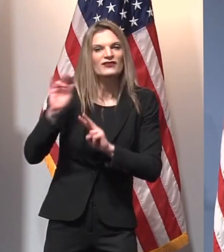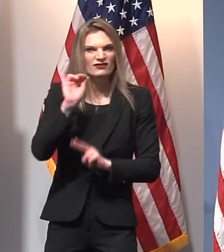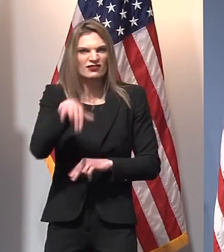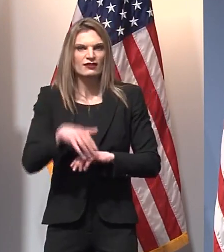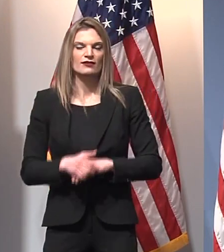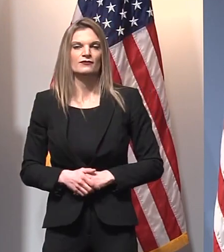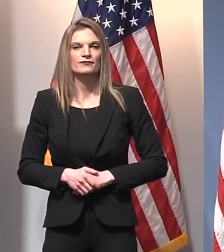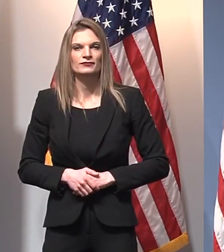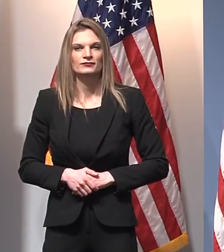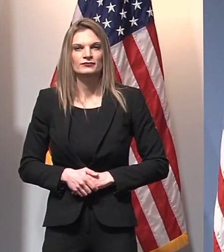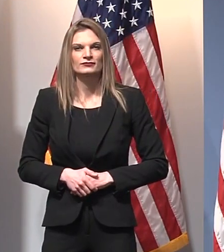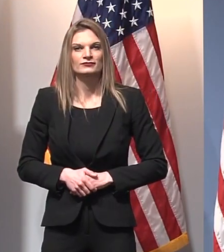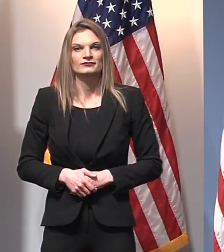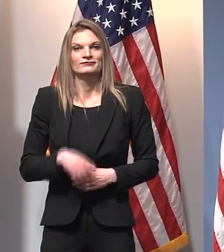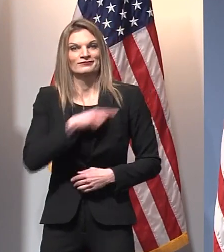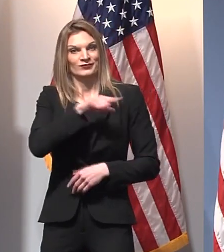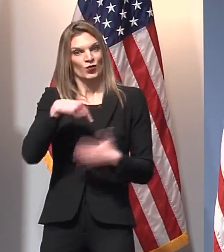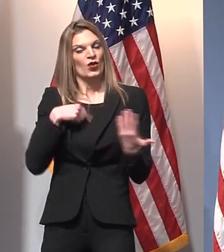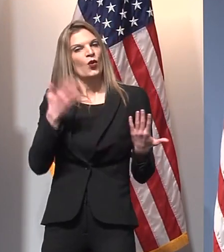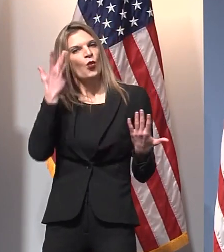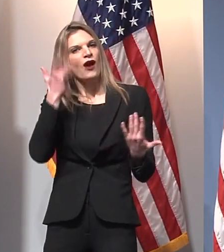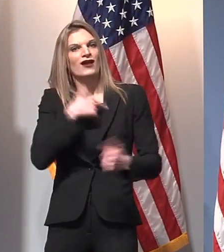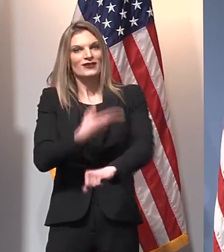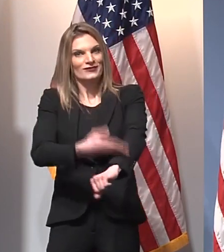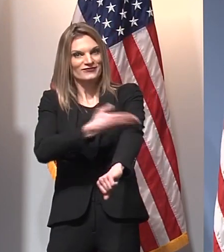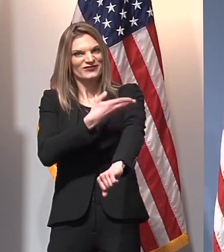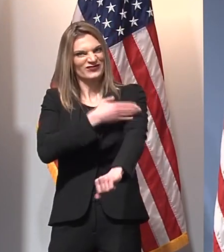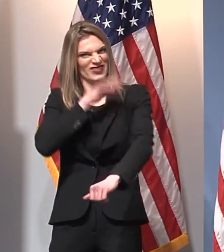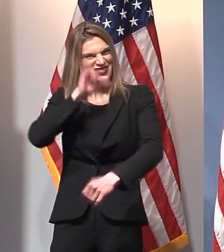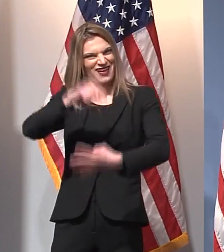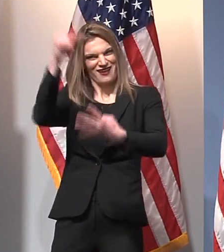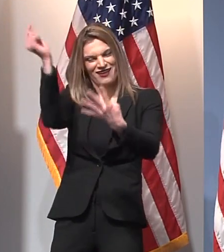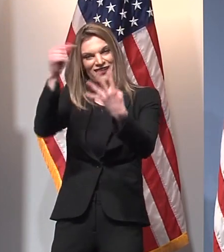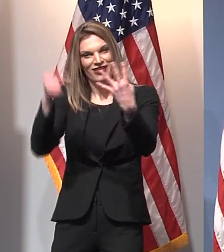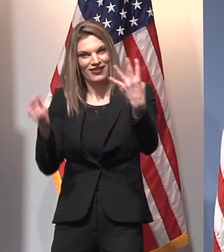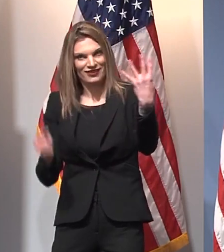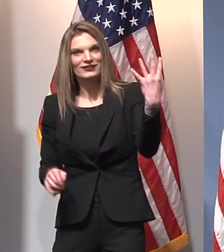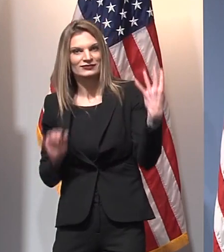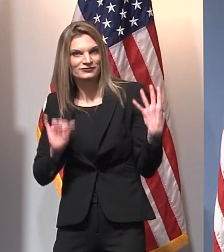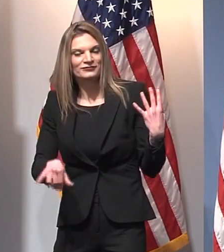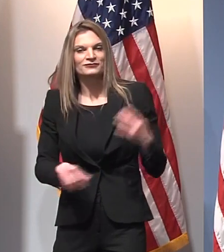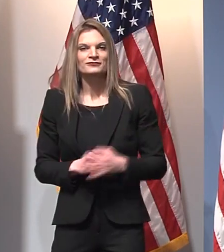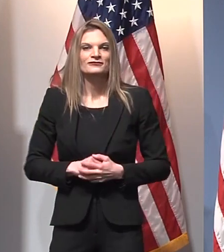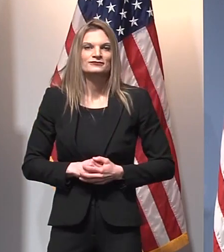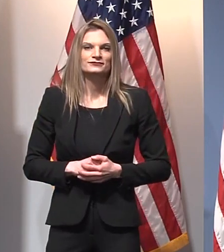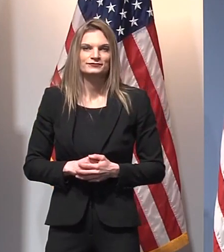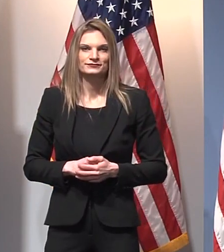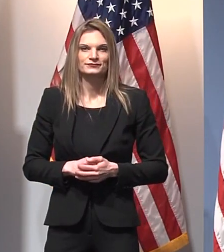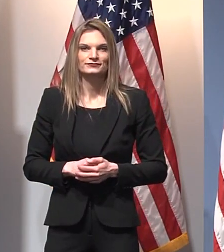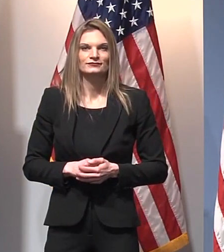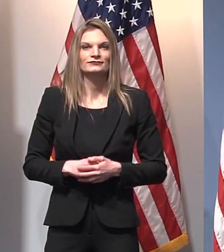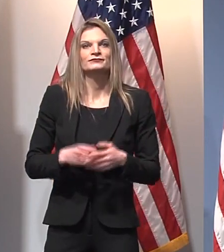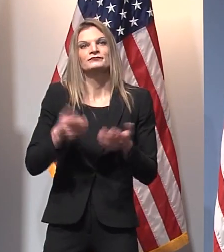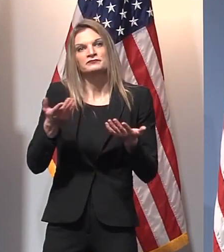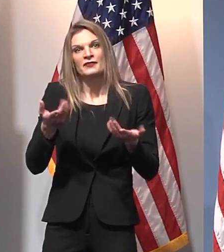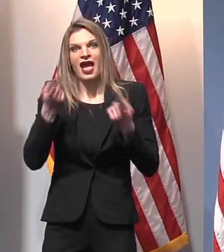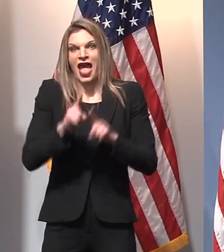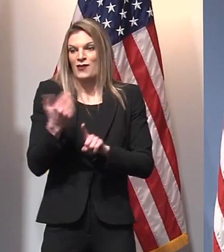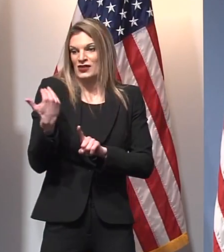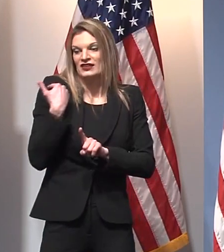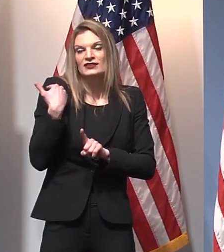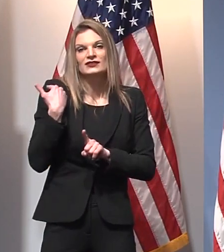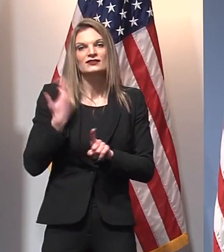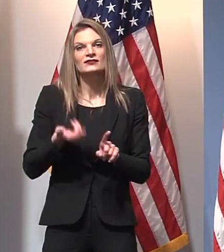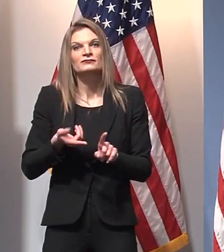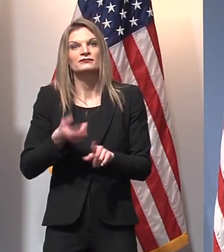These are all pieces to our continued success and forward movement. But as for, you know, events that have happened, that's